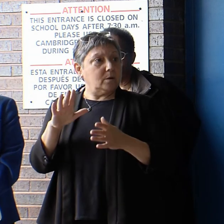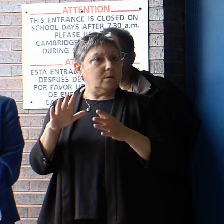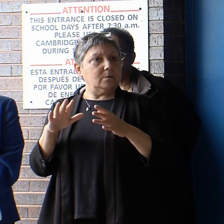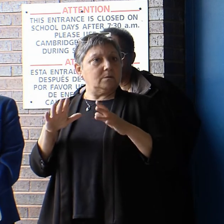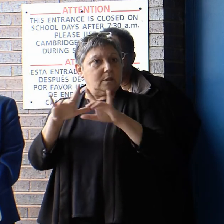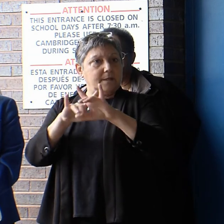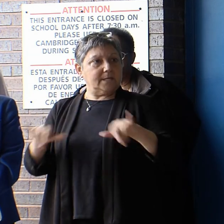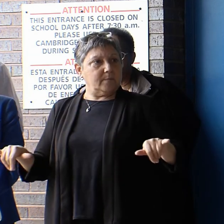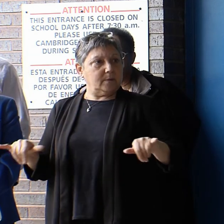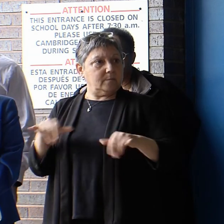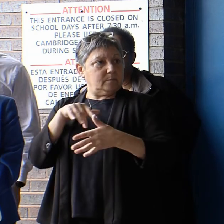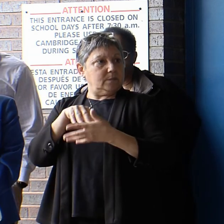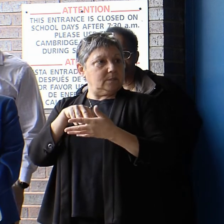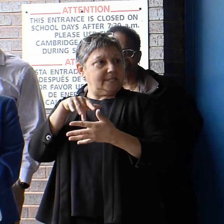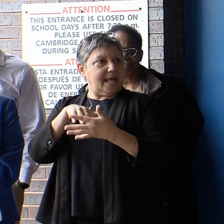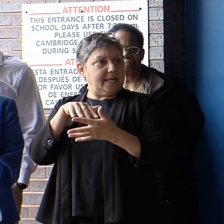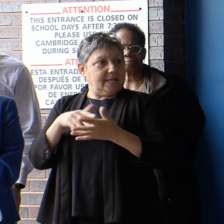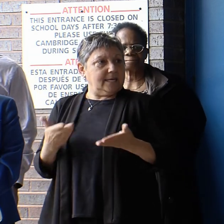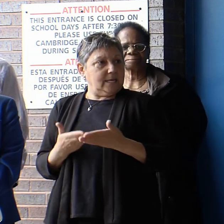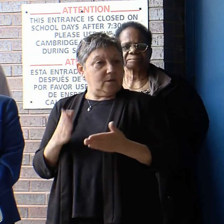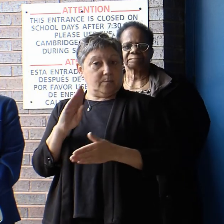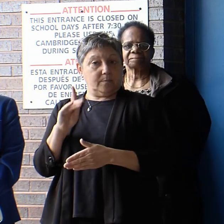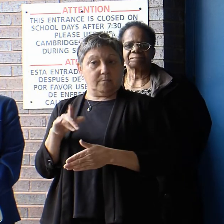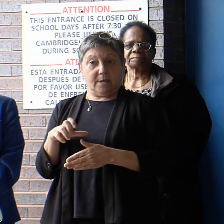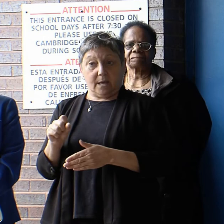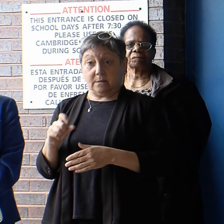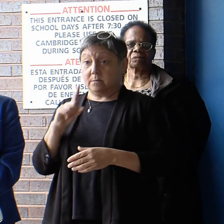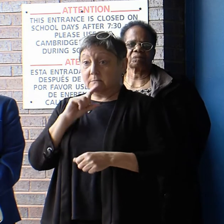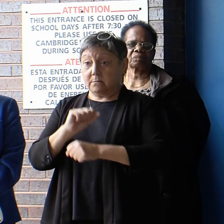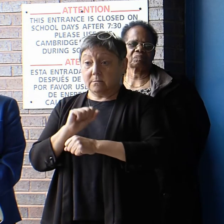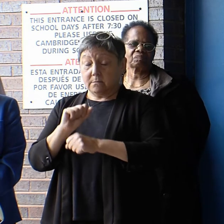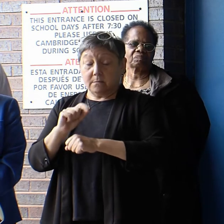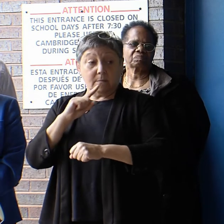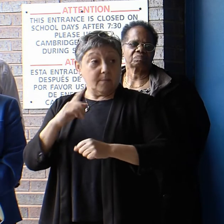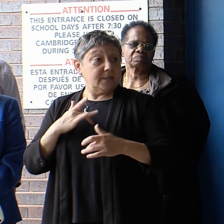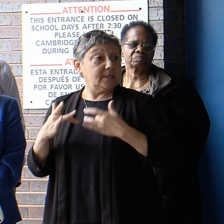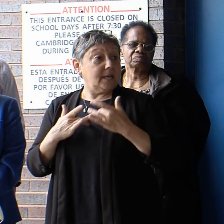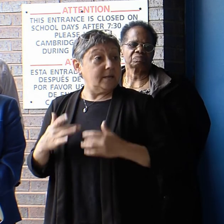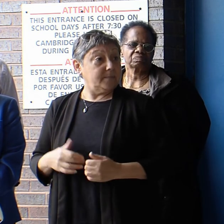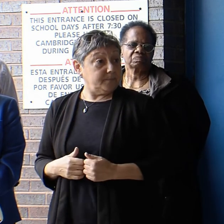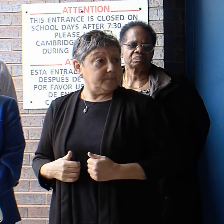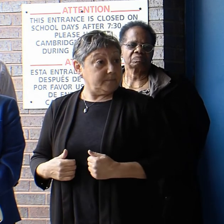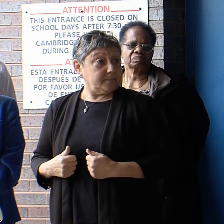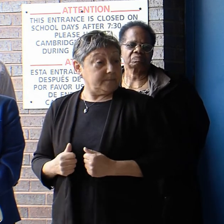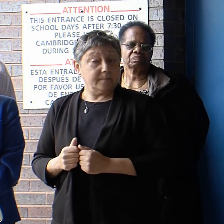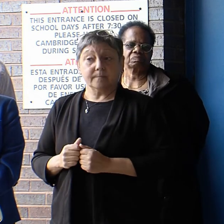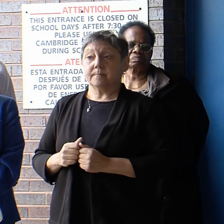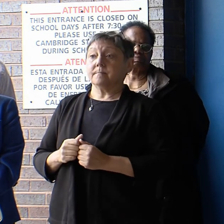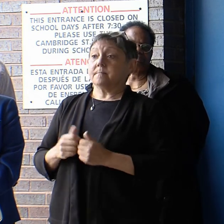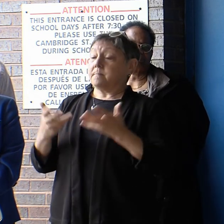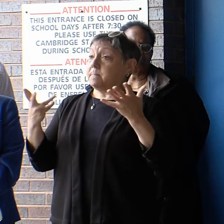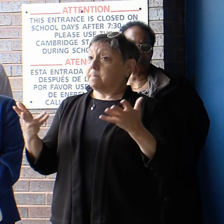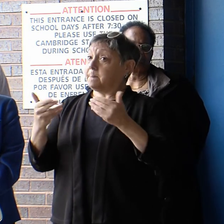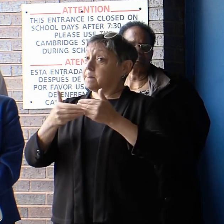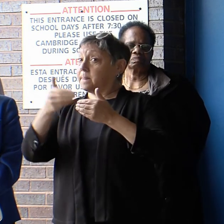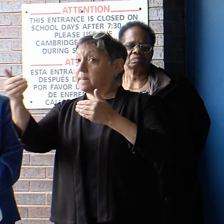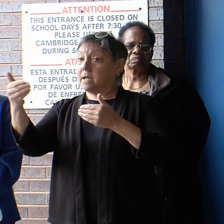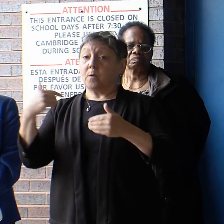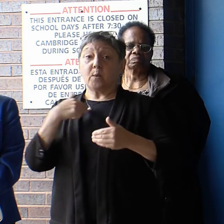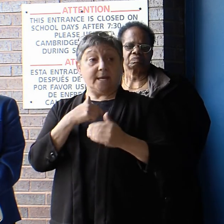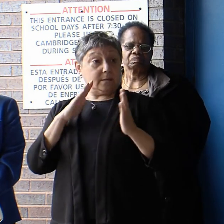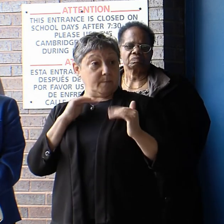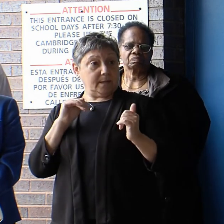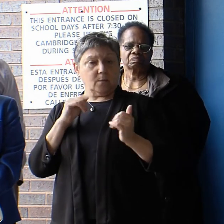public schools. So I'm really excited about where we're headed, and we expect and demand